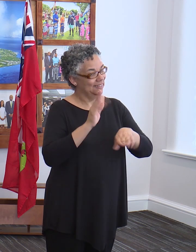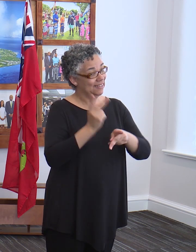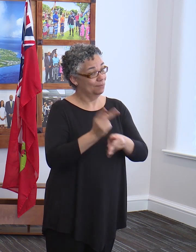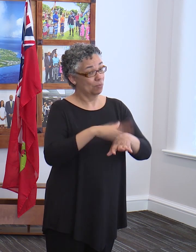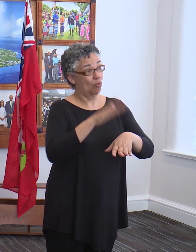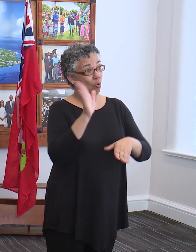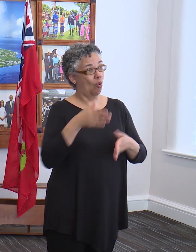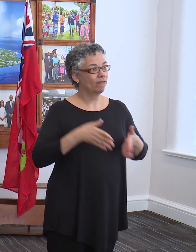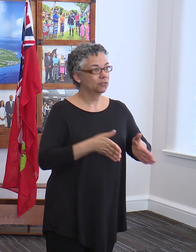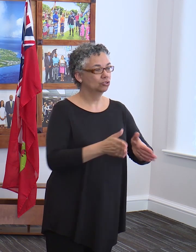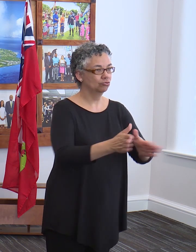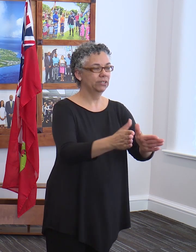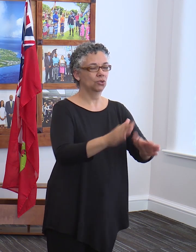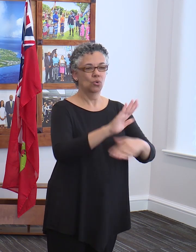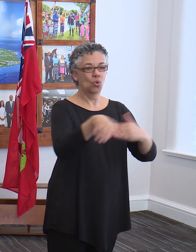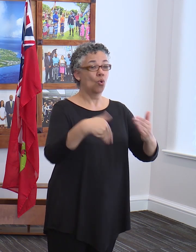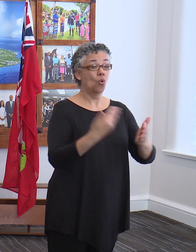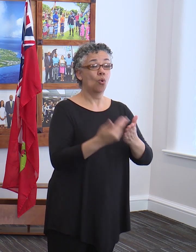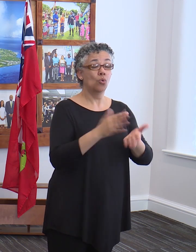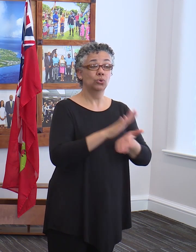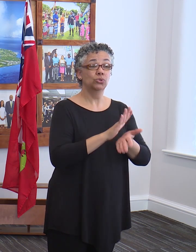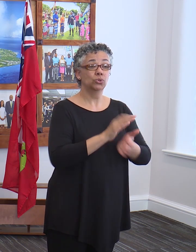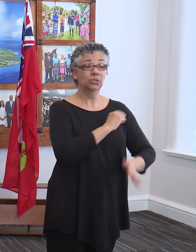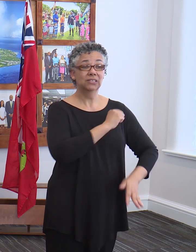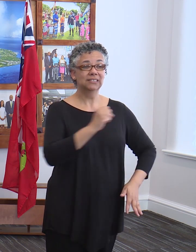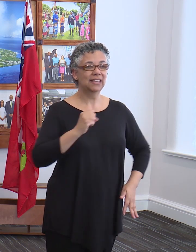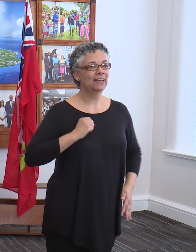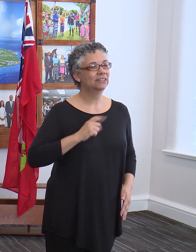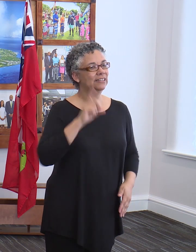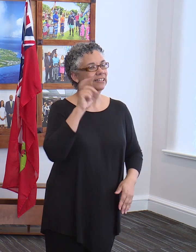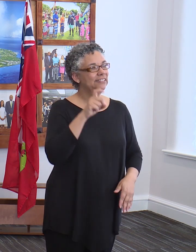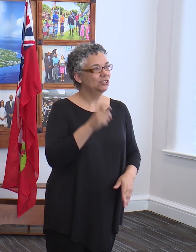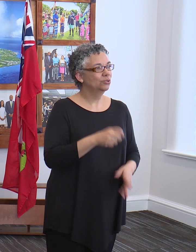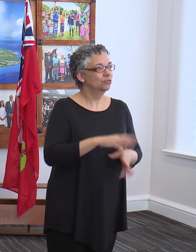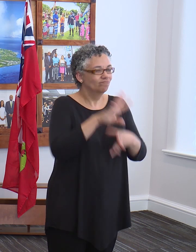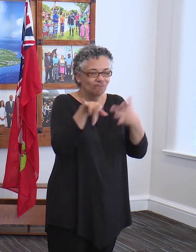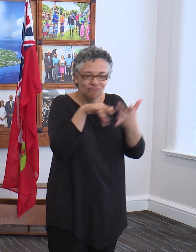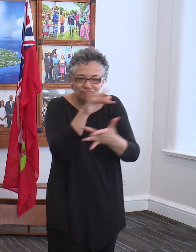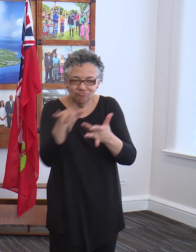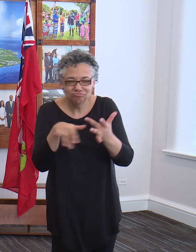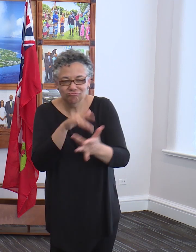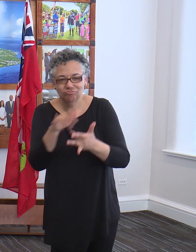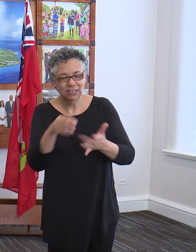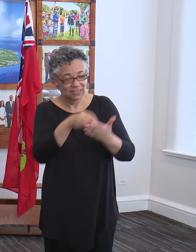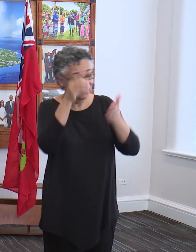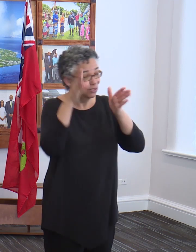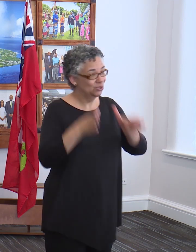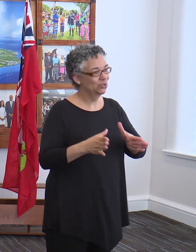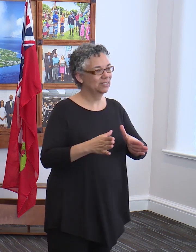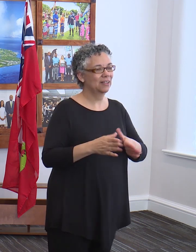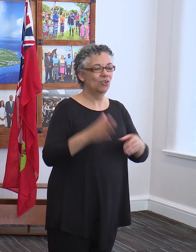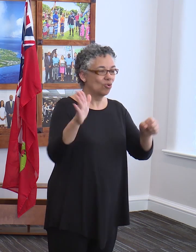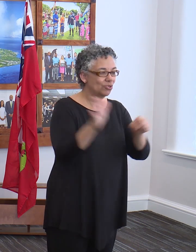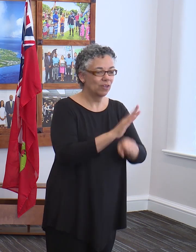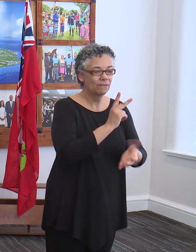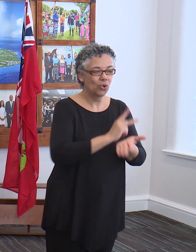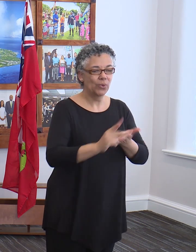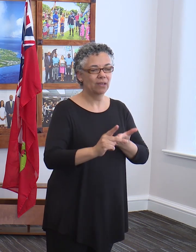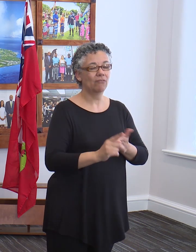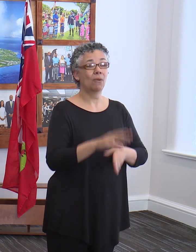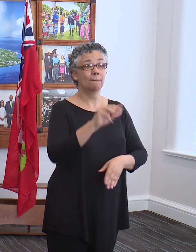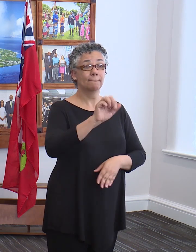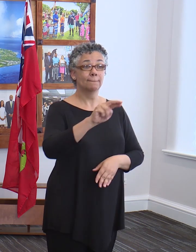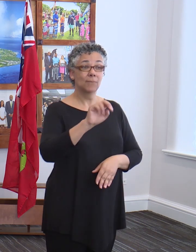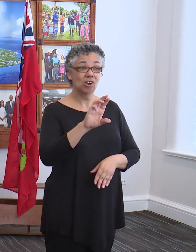All school staff are expected to engage students remote learning experiences during the entire week of March 23rd using a